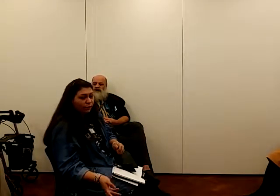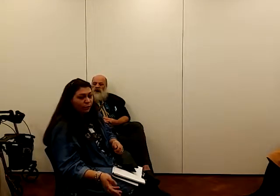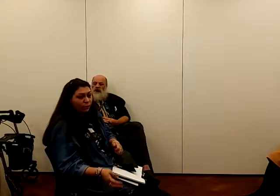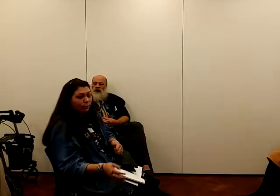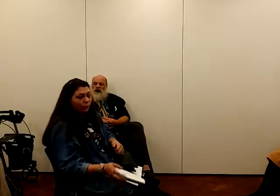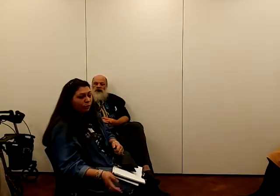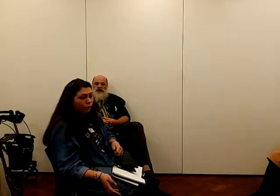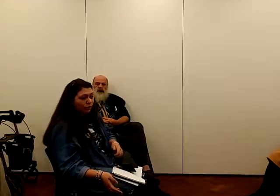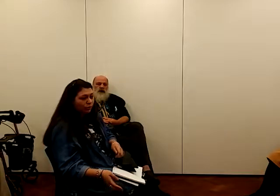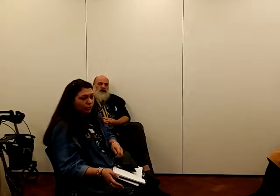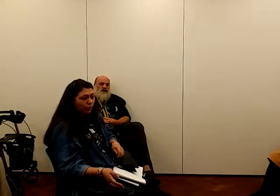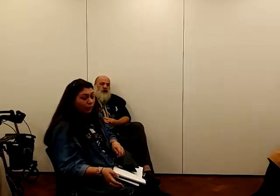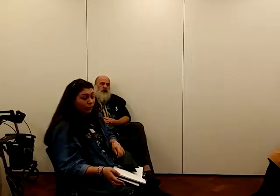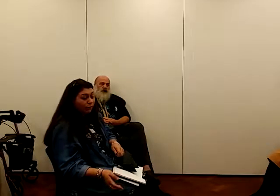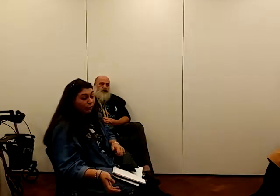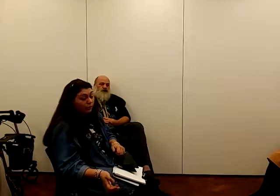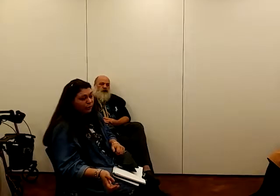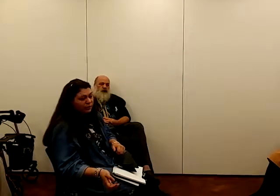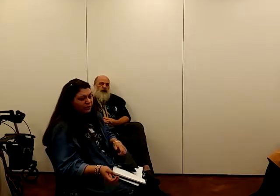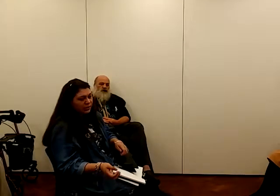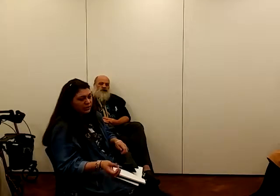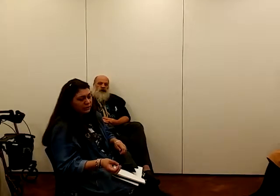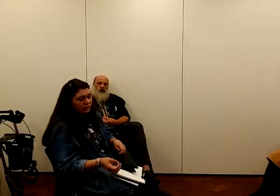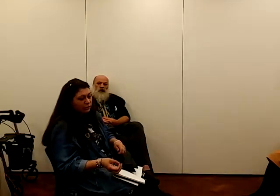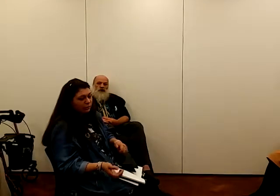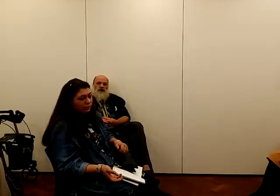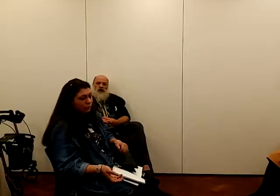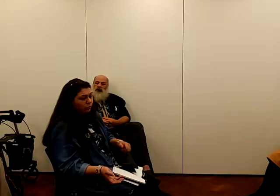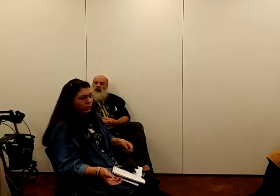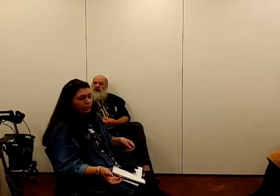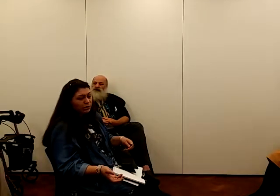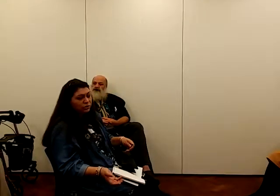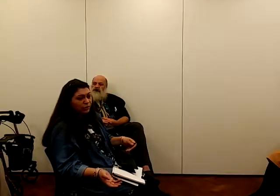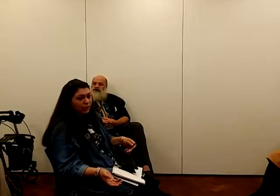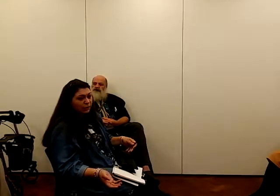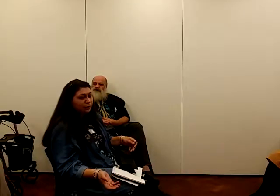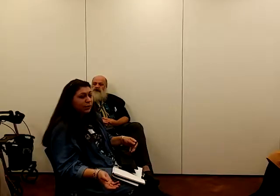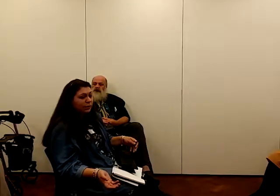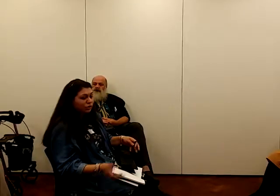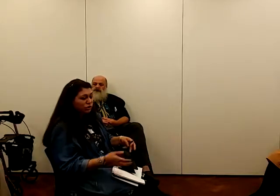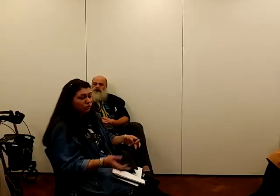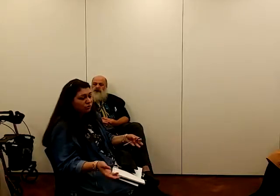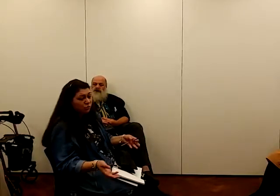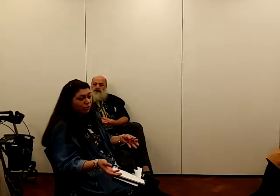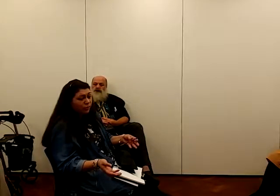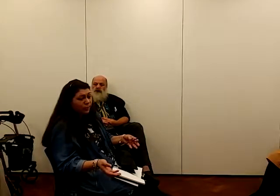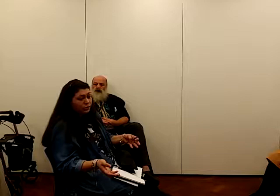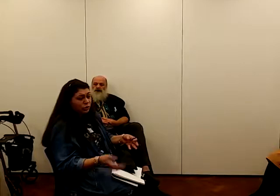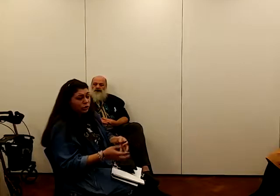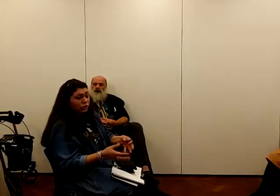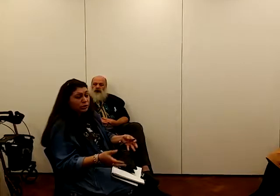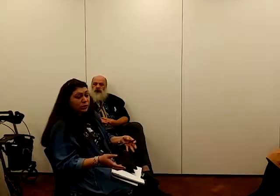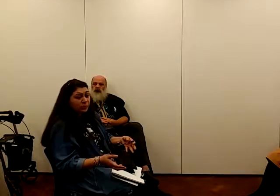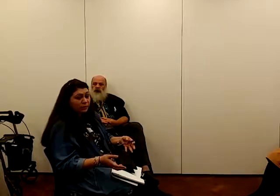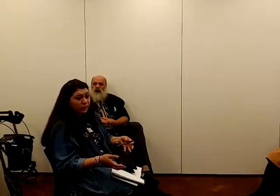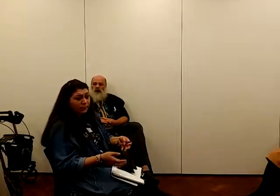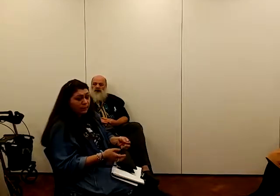left at home a lot longer on their own and things like that. So, I mean, one had to stop care completely, because she couldn't, she just couldn't deal with it.